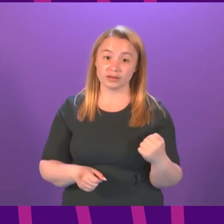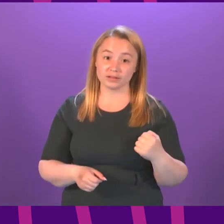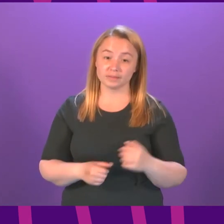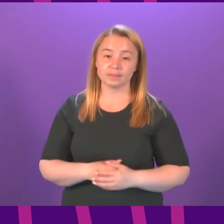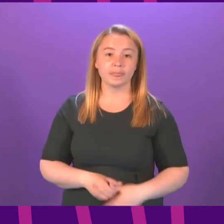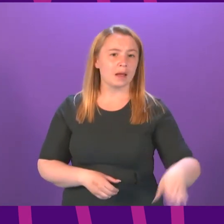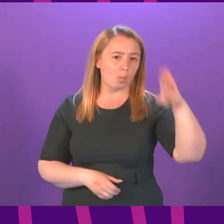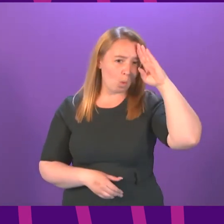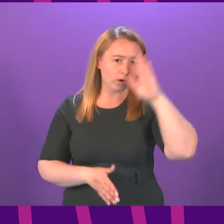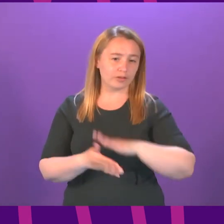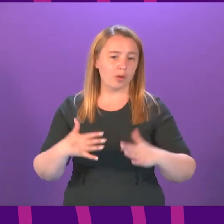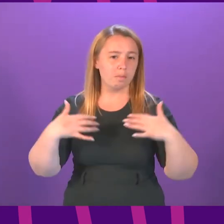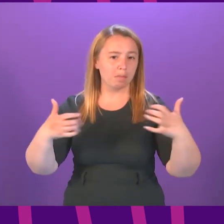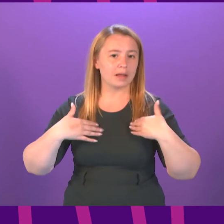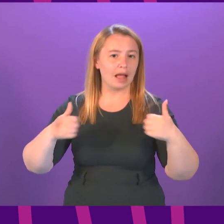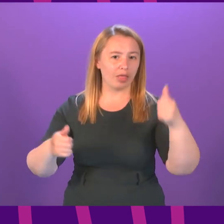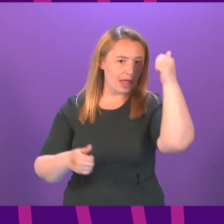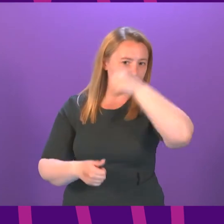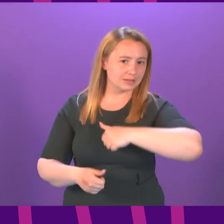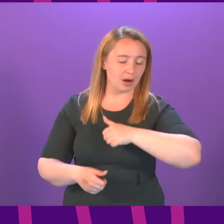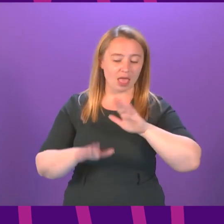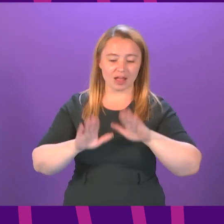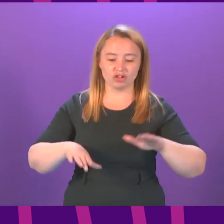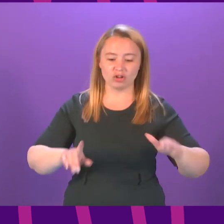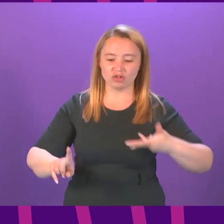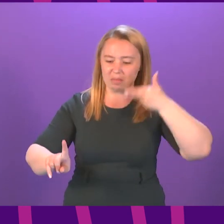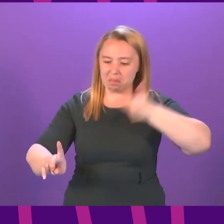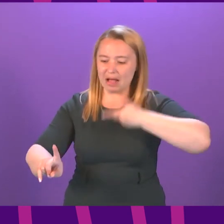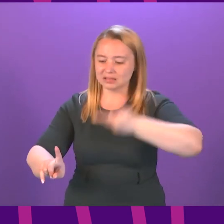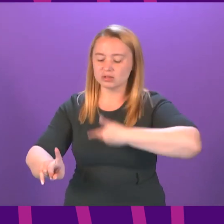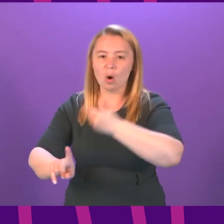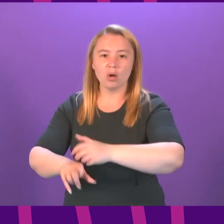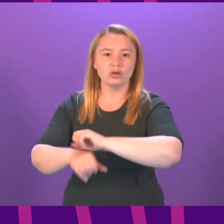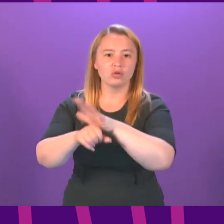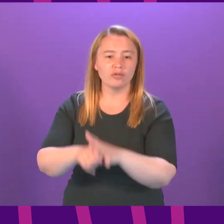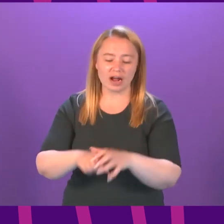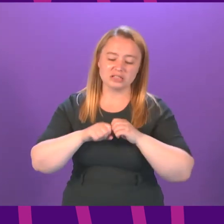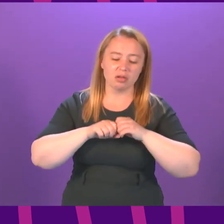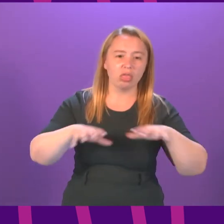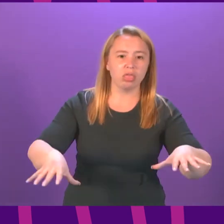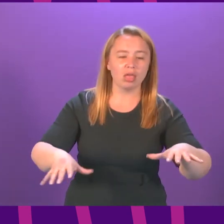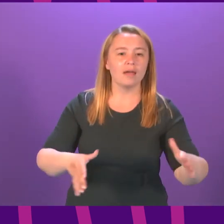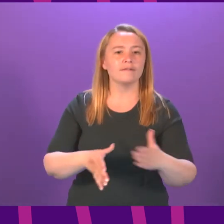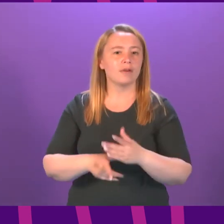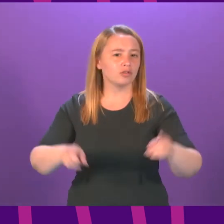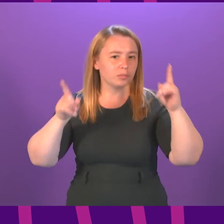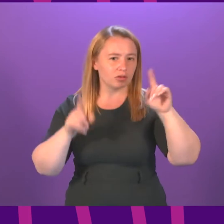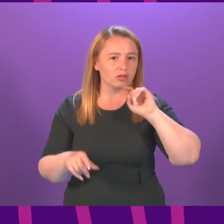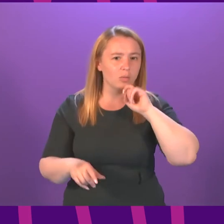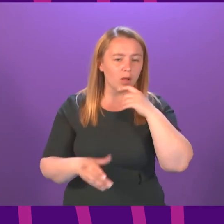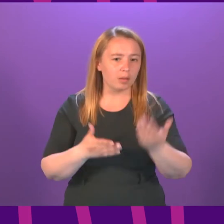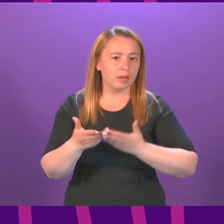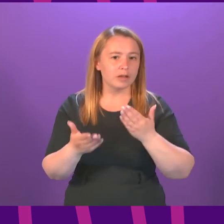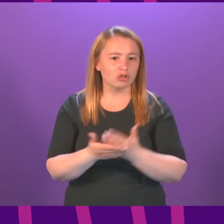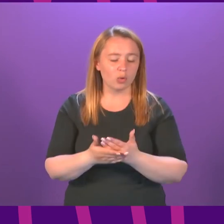from public health experts that school children are driving the epidemic in Scotland what action will the first minister take to ensure that there is an